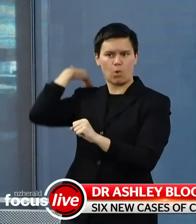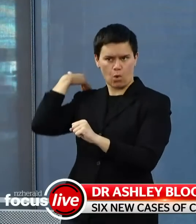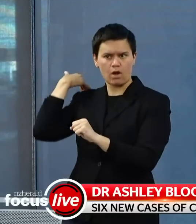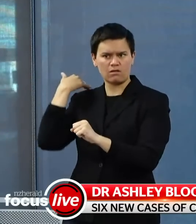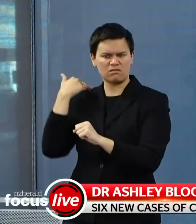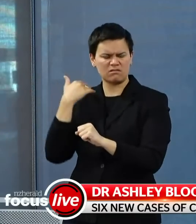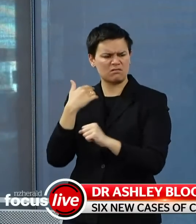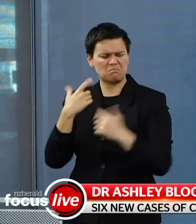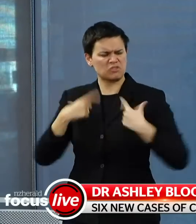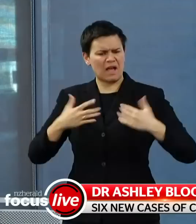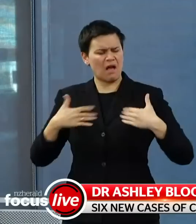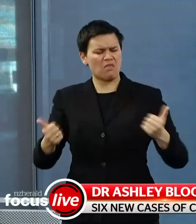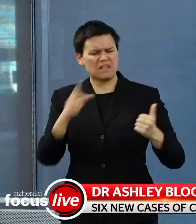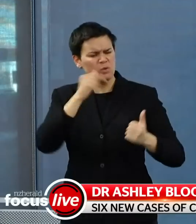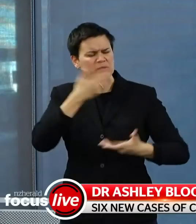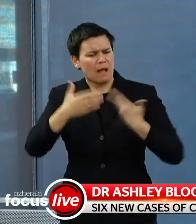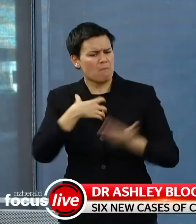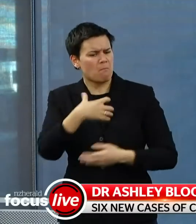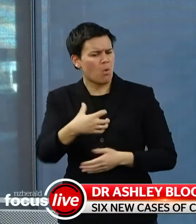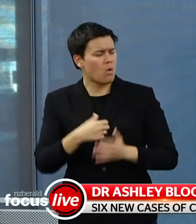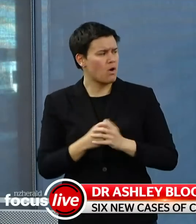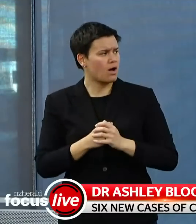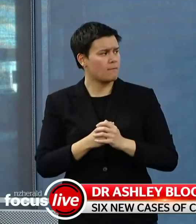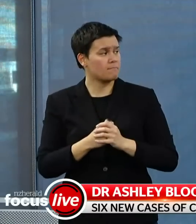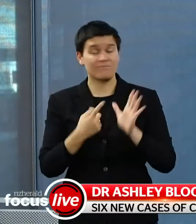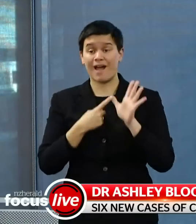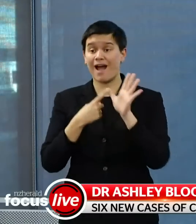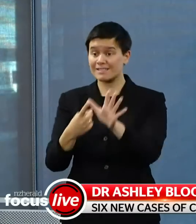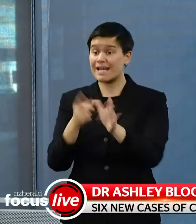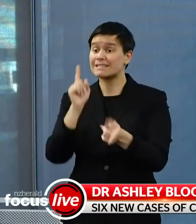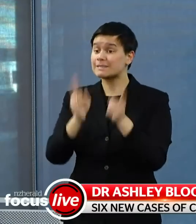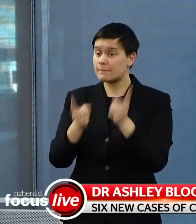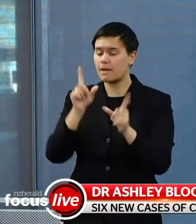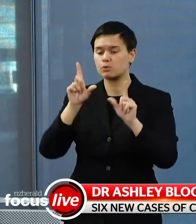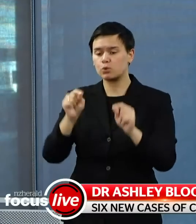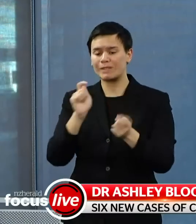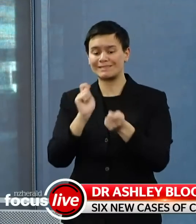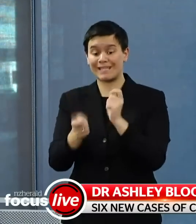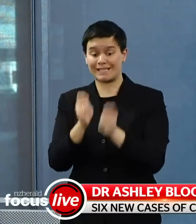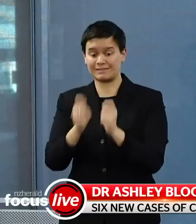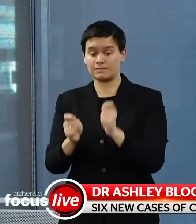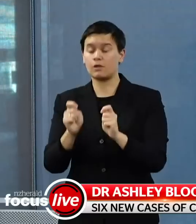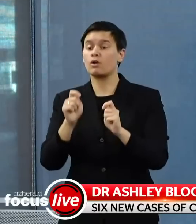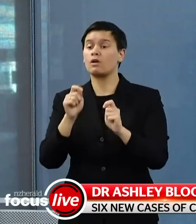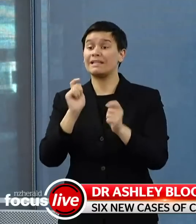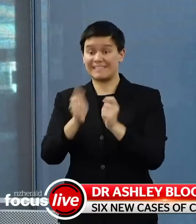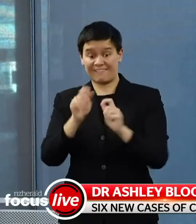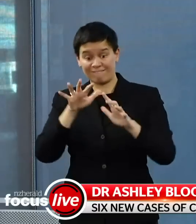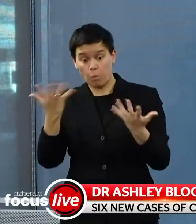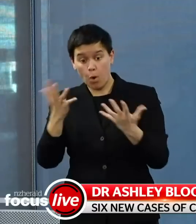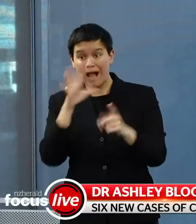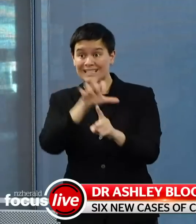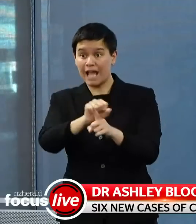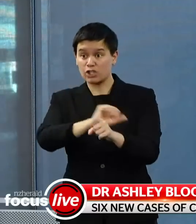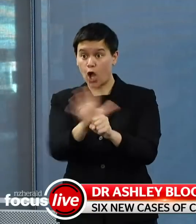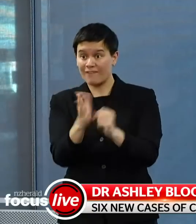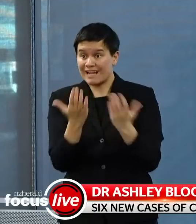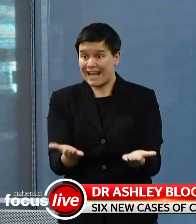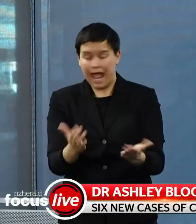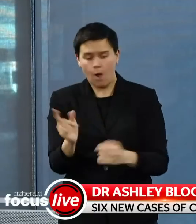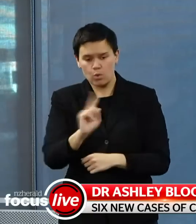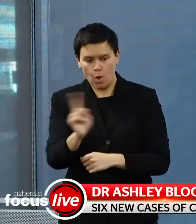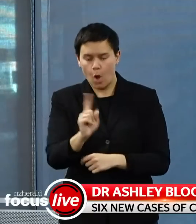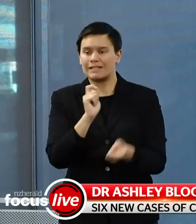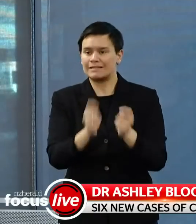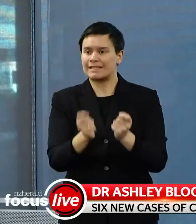particular to help us understand whether, um, there are people in households or in workplaces who may have been